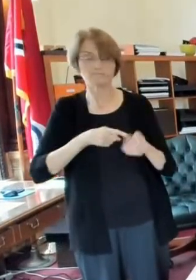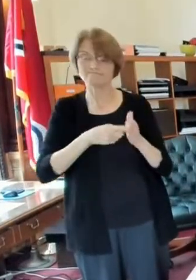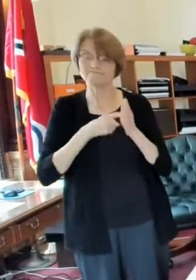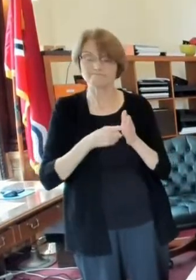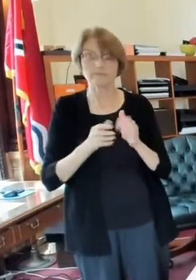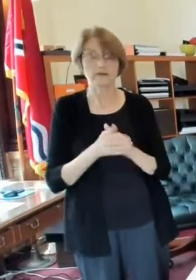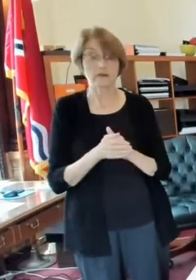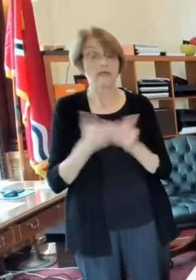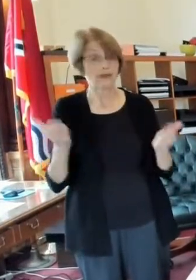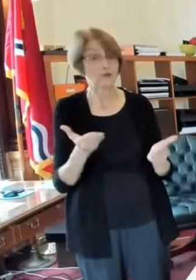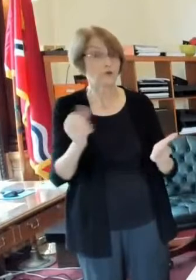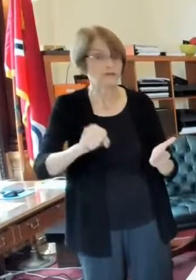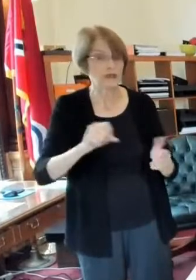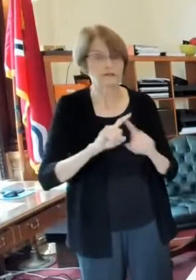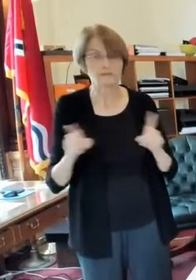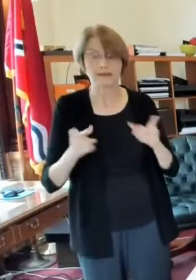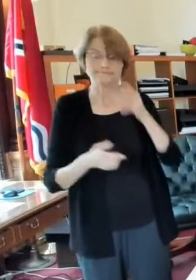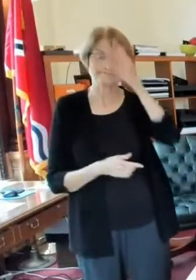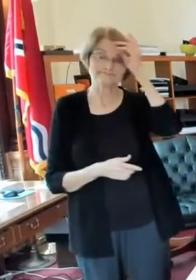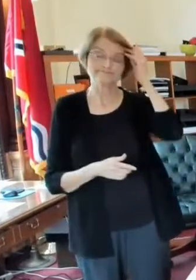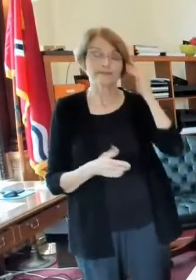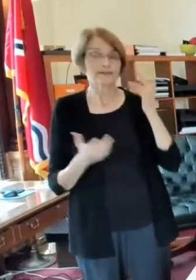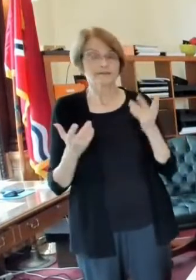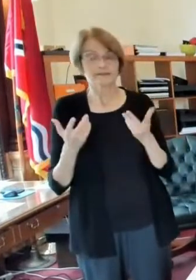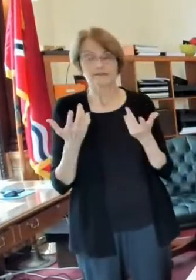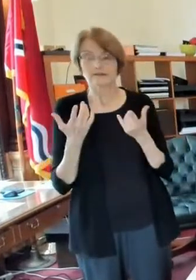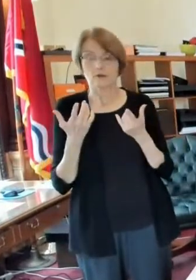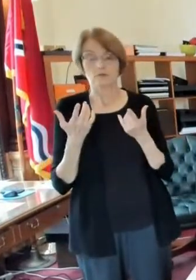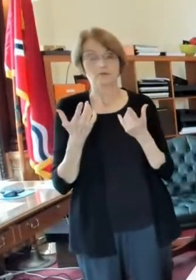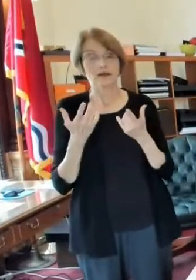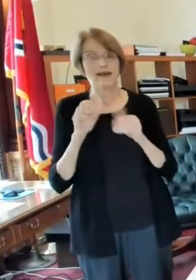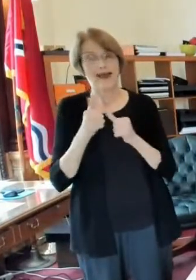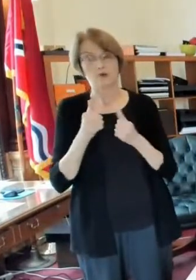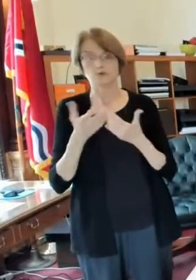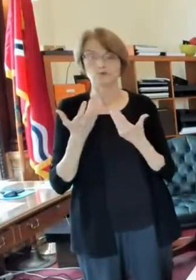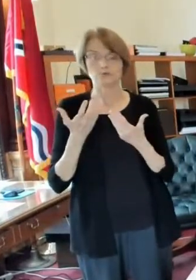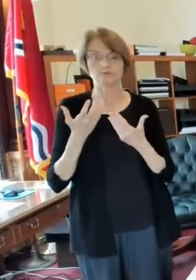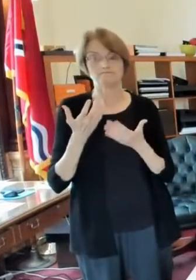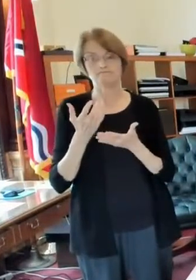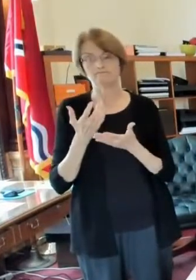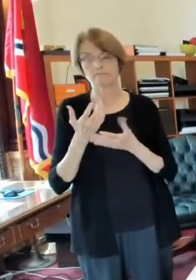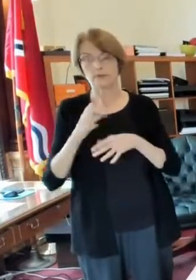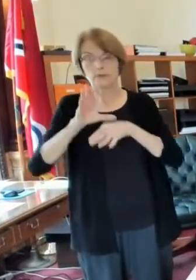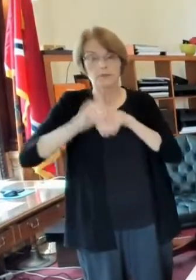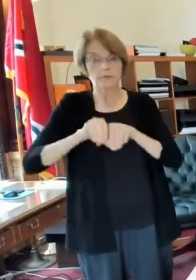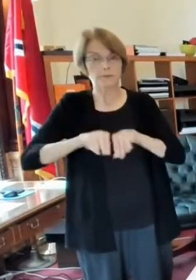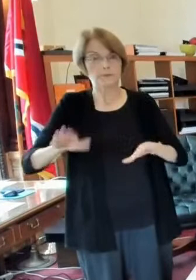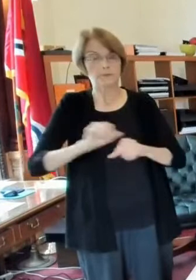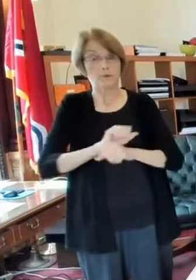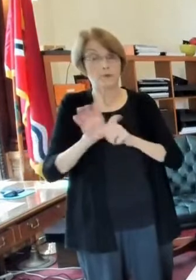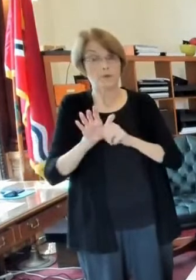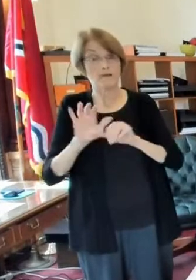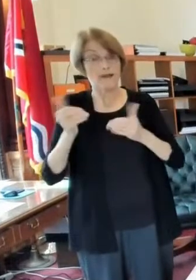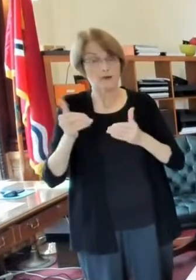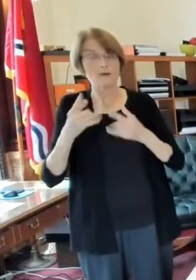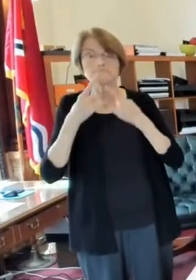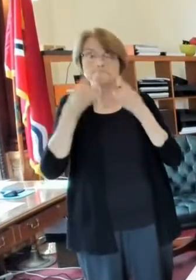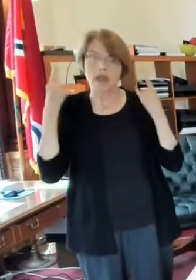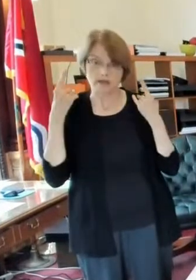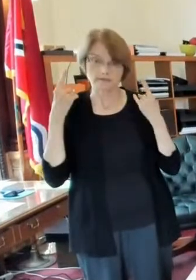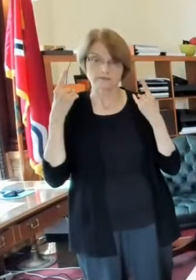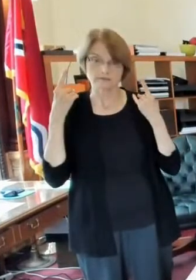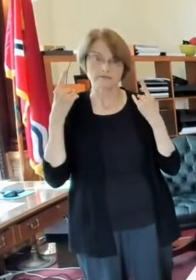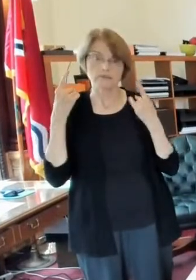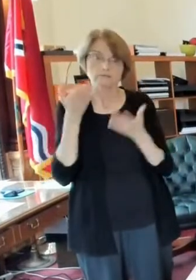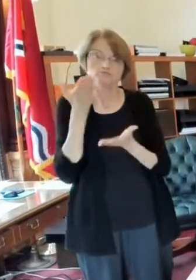masks are the only thing uh you know are the biggest thing that can help slow the spread of covid we know this we